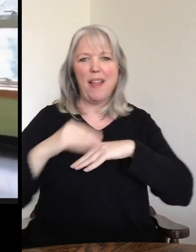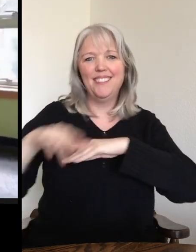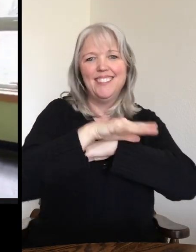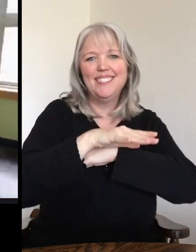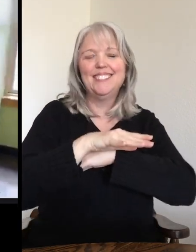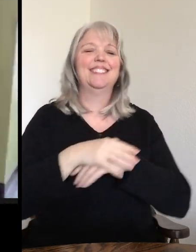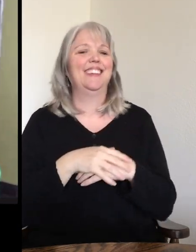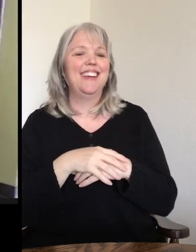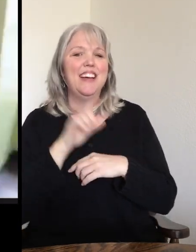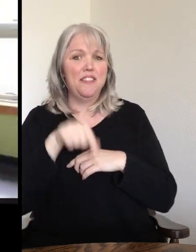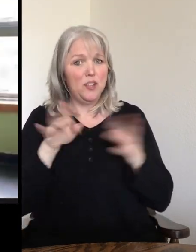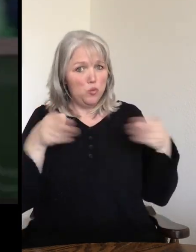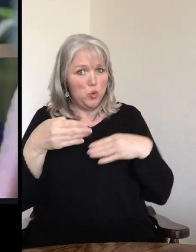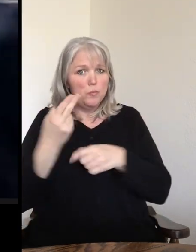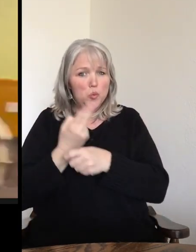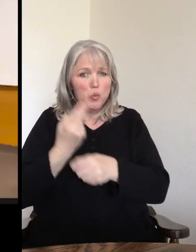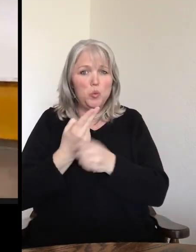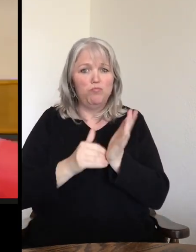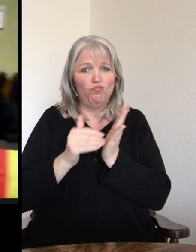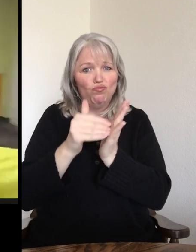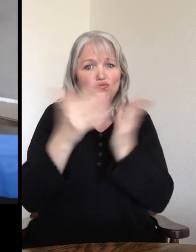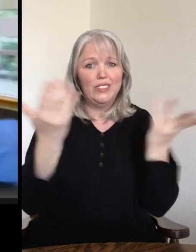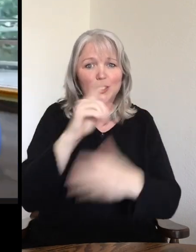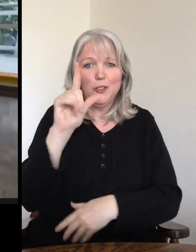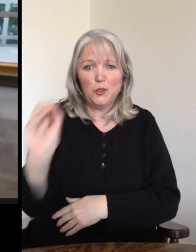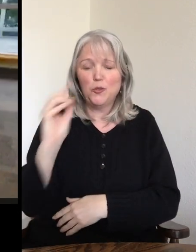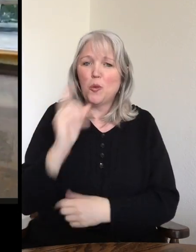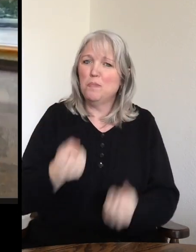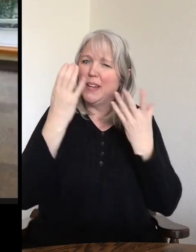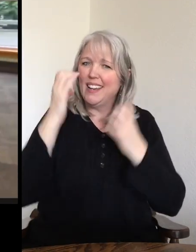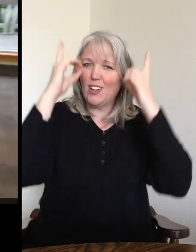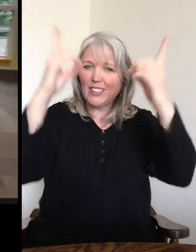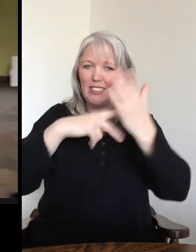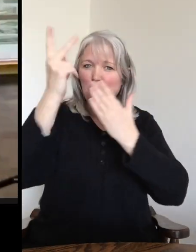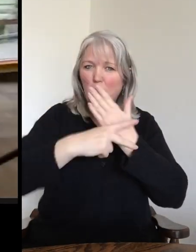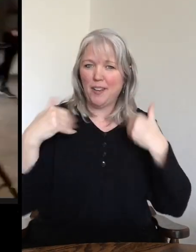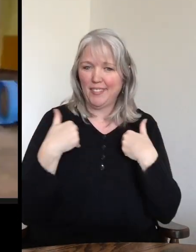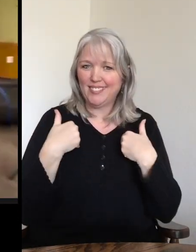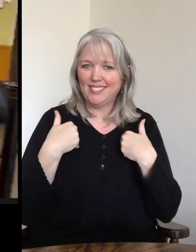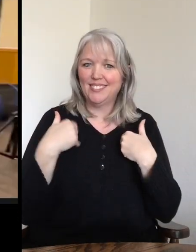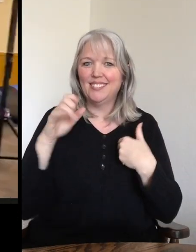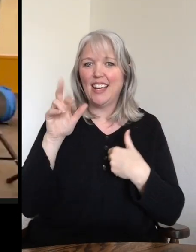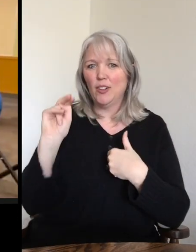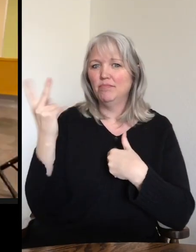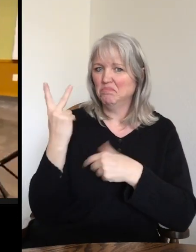And this is one of the spaces that we do use here at the zoo for a lot of the education program animals that Aaron and I work with.